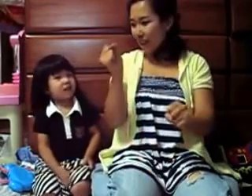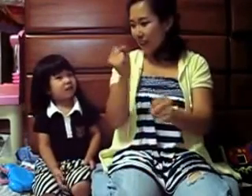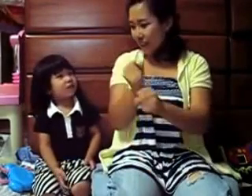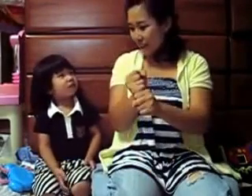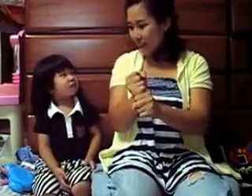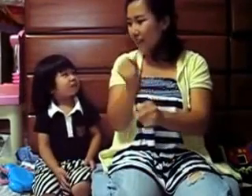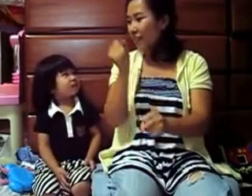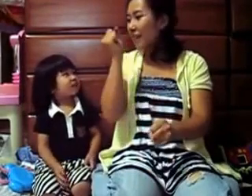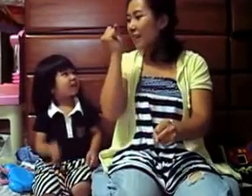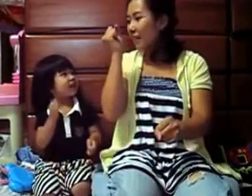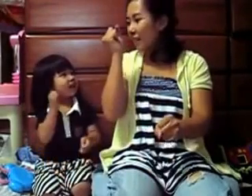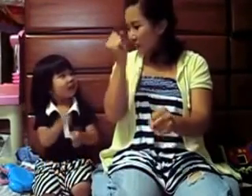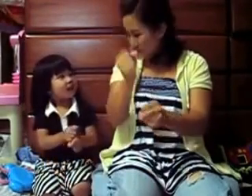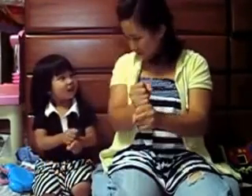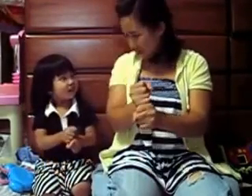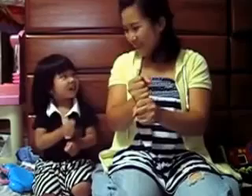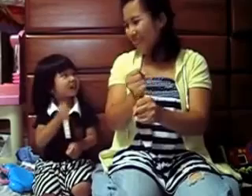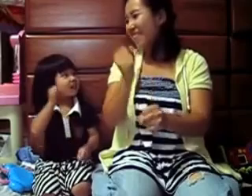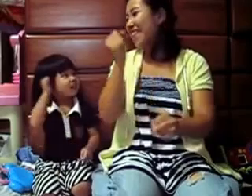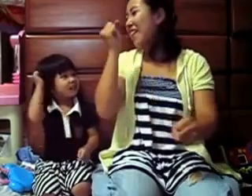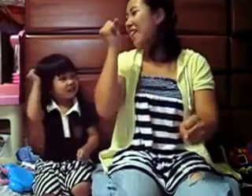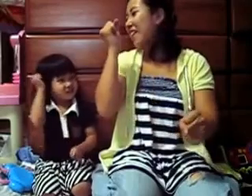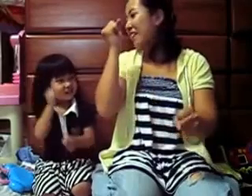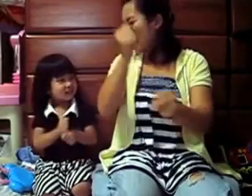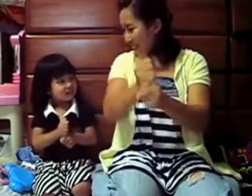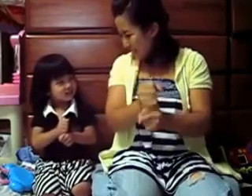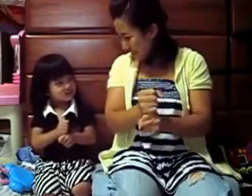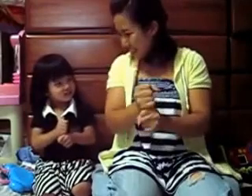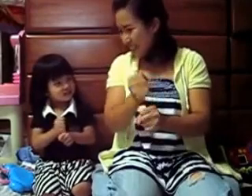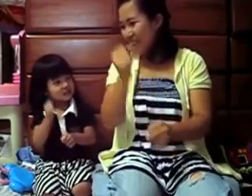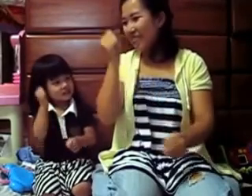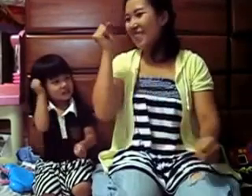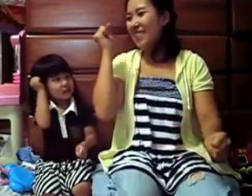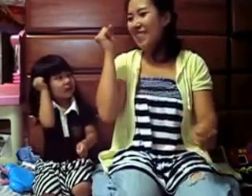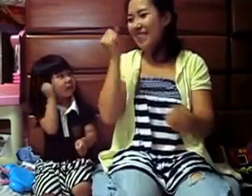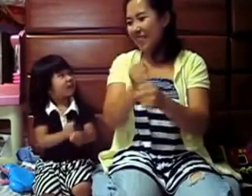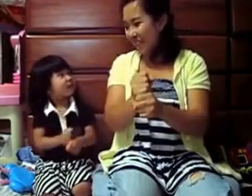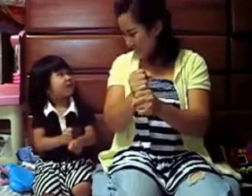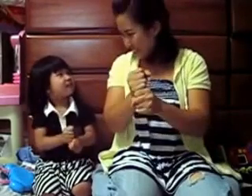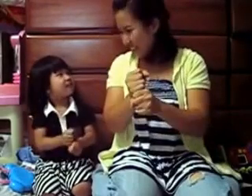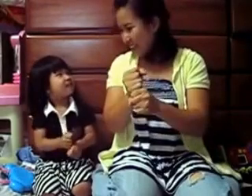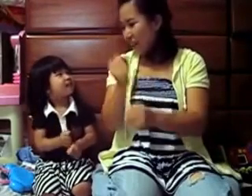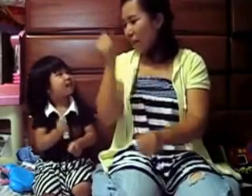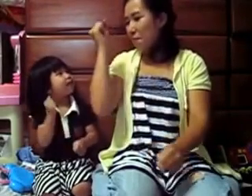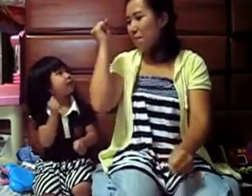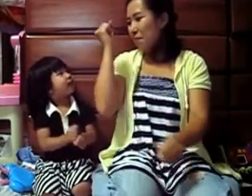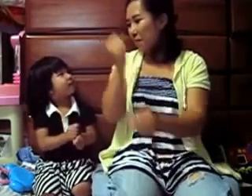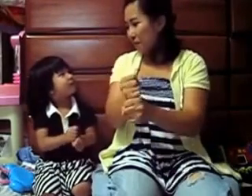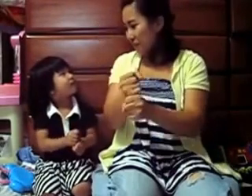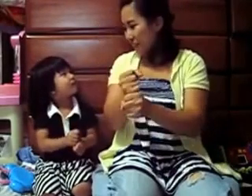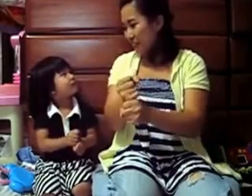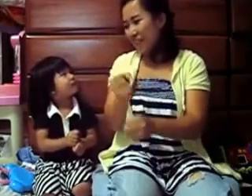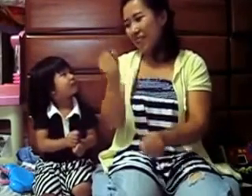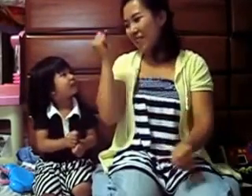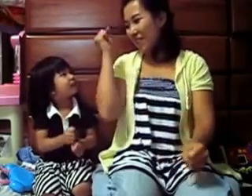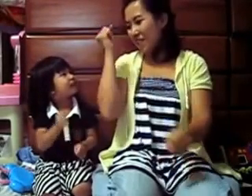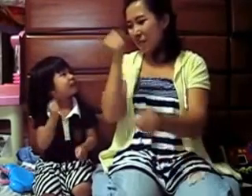Pound, pound, pound your fingers as slowly as